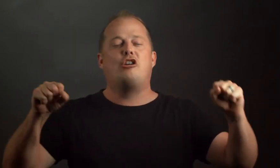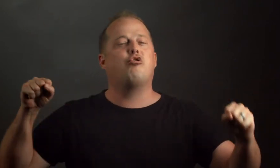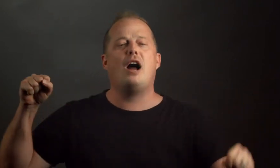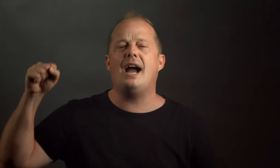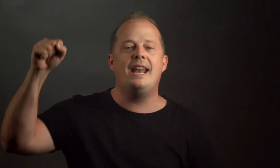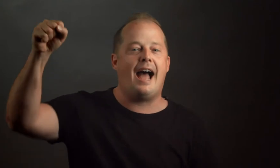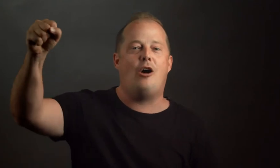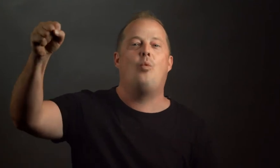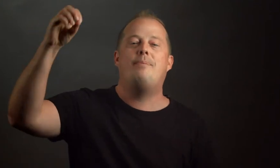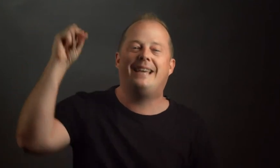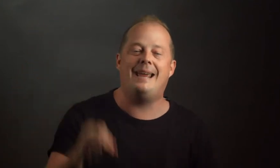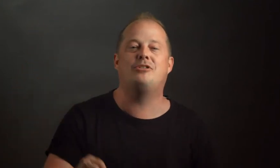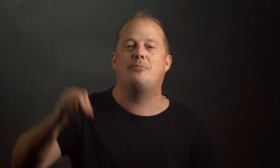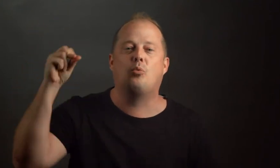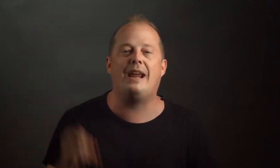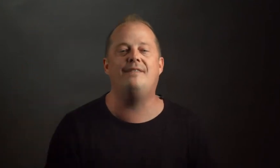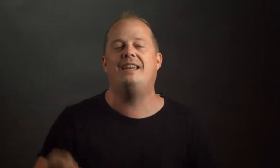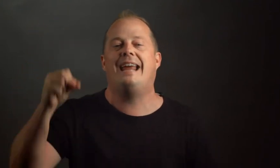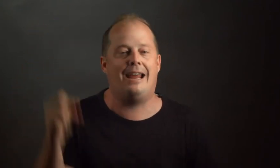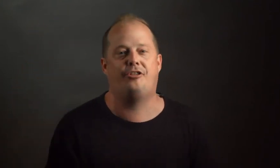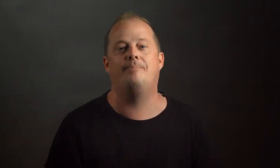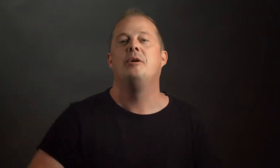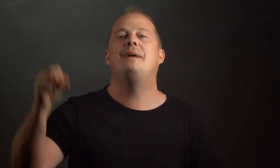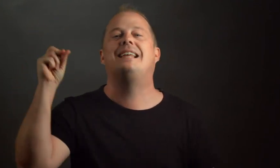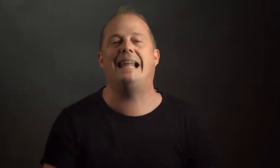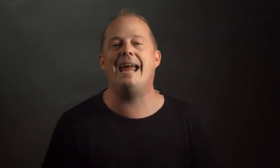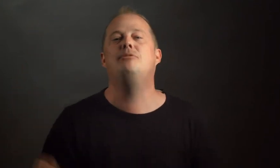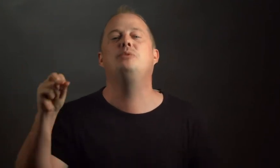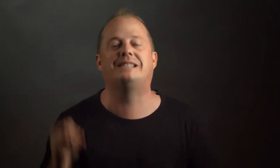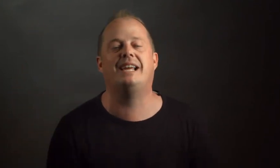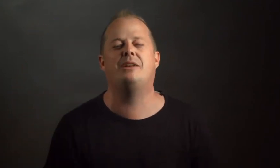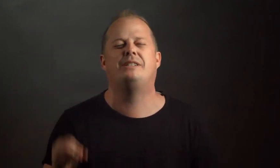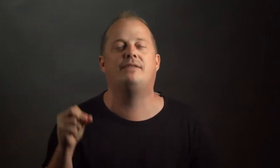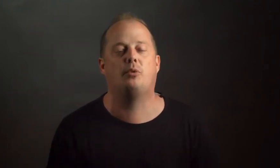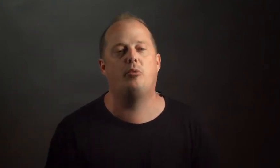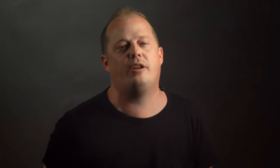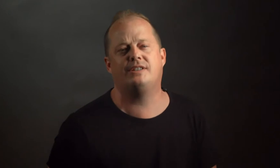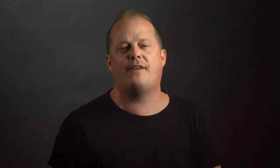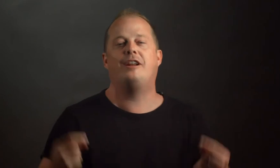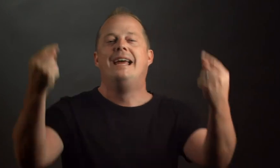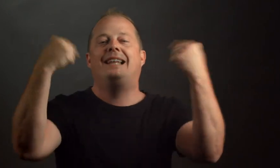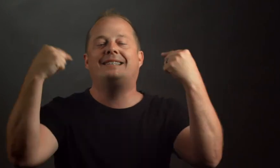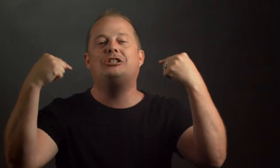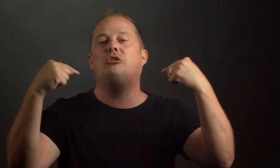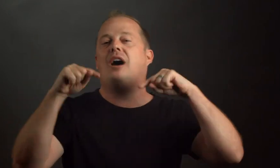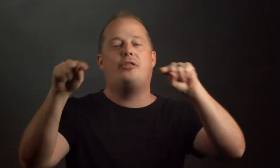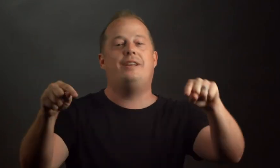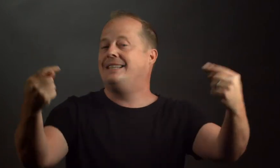cried out what became the moravian anthem may the lamb who was slain receive the reward of his suffering and listen to the otherness